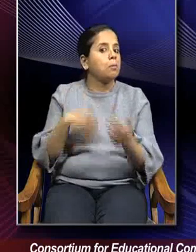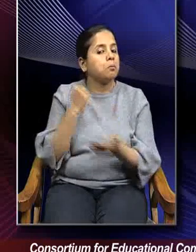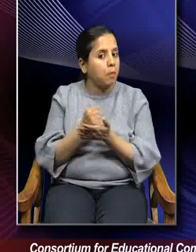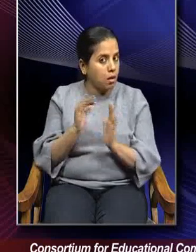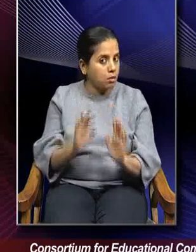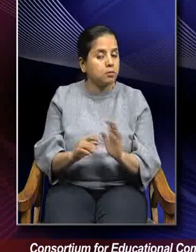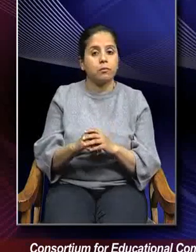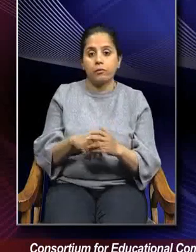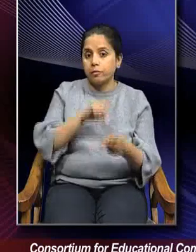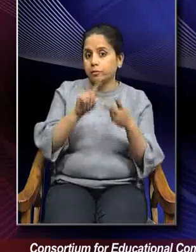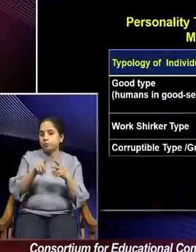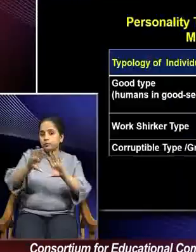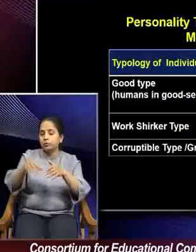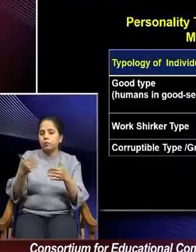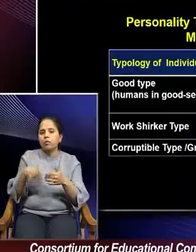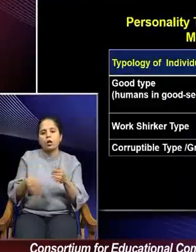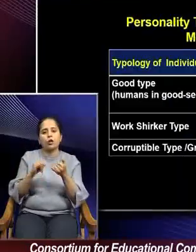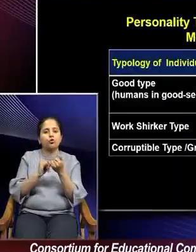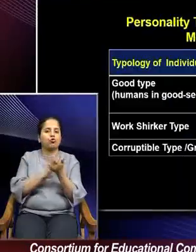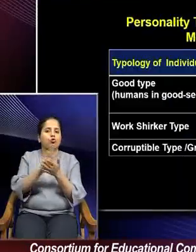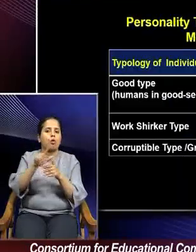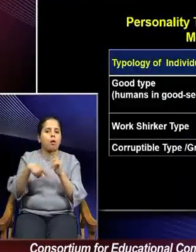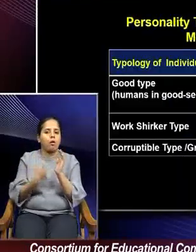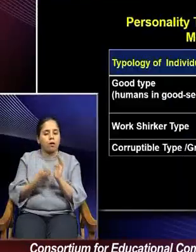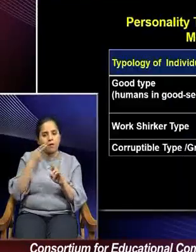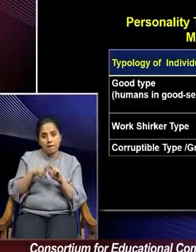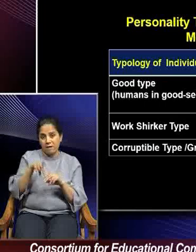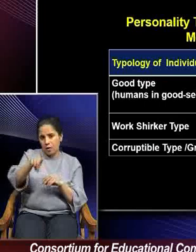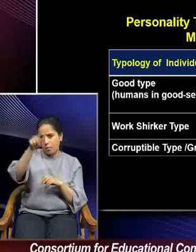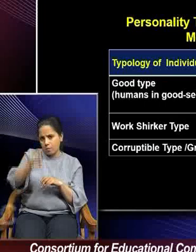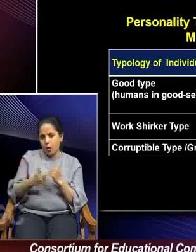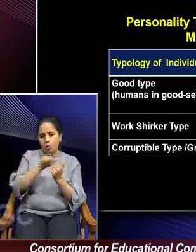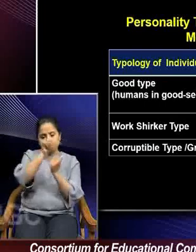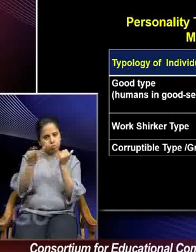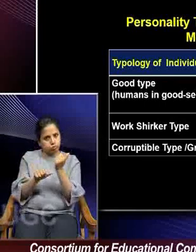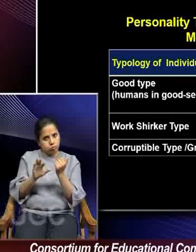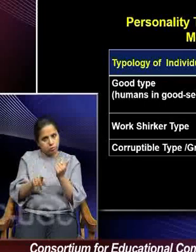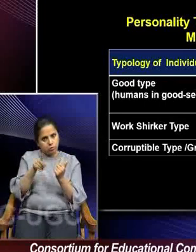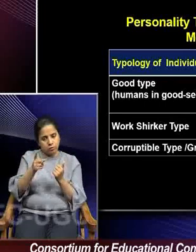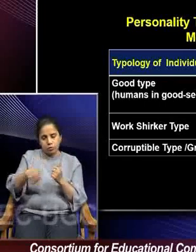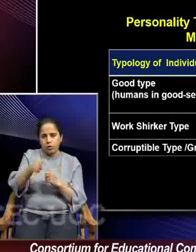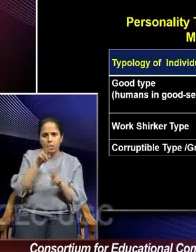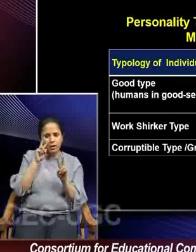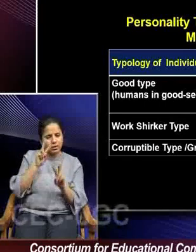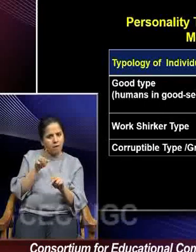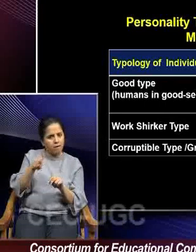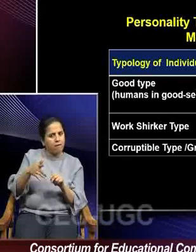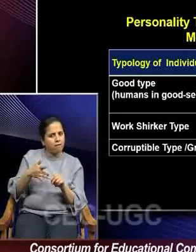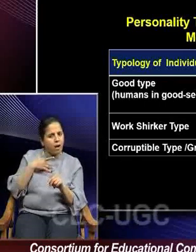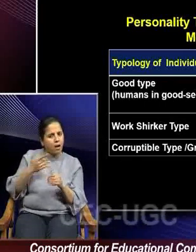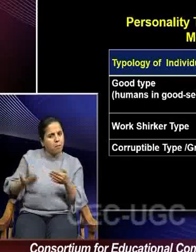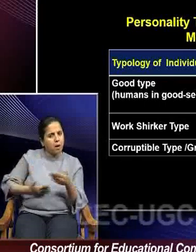second category is work shirker type. If your employer subordinates, they are, you find the traits of